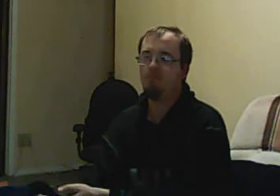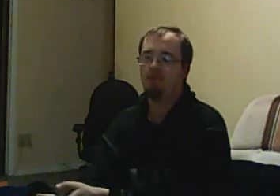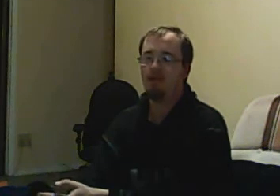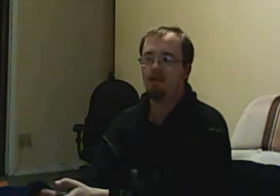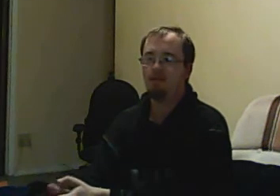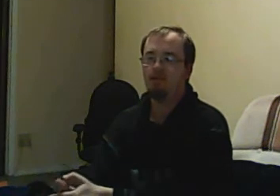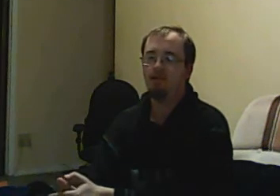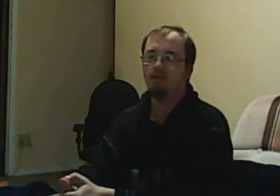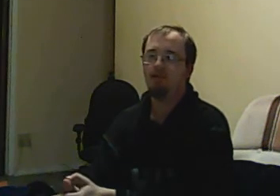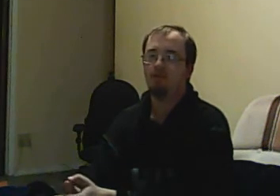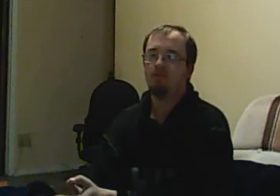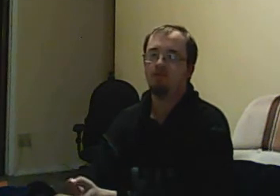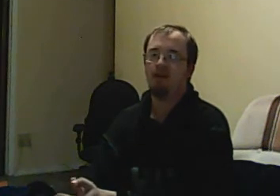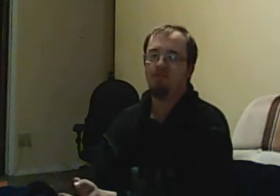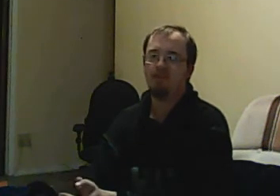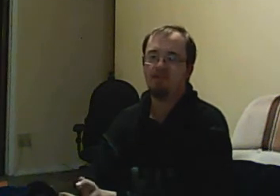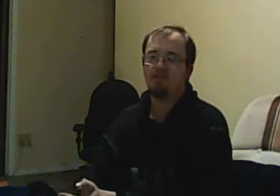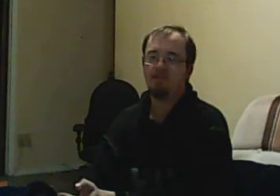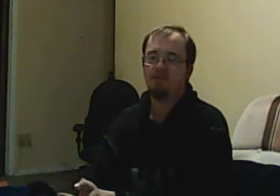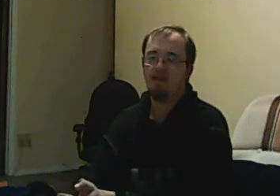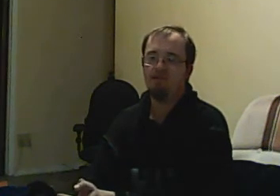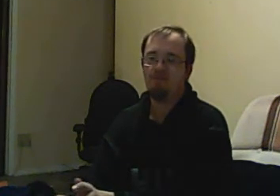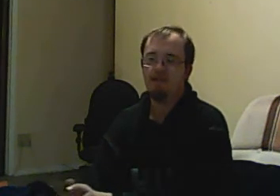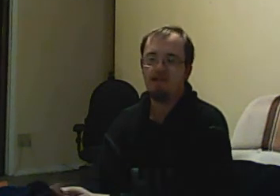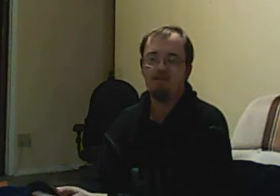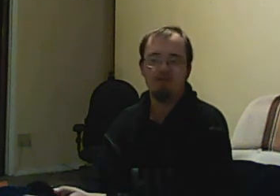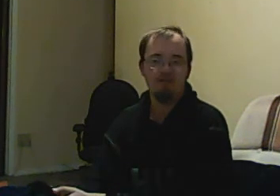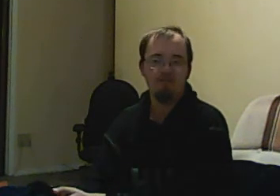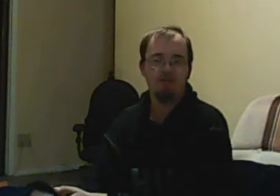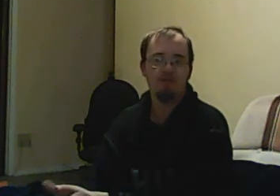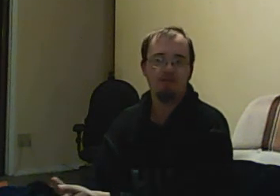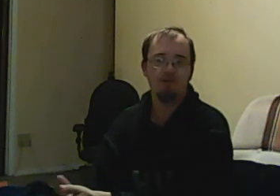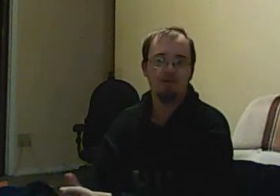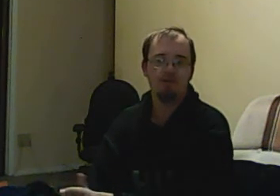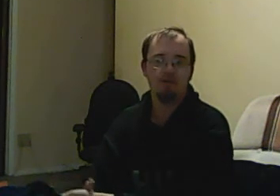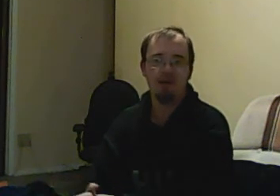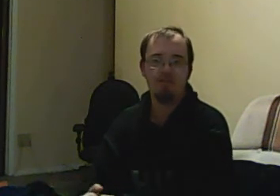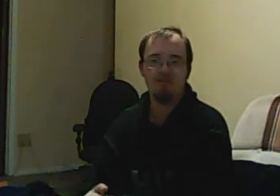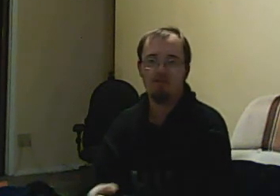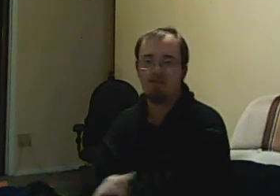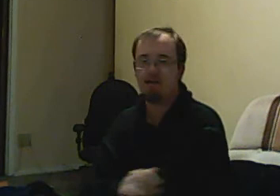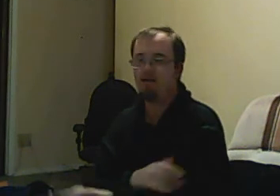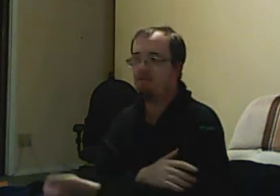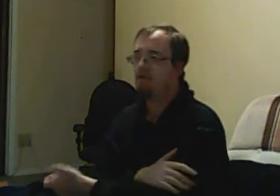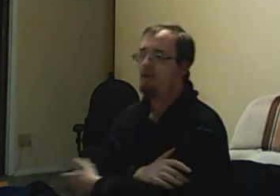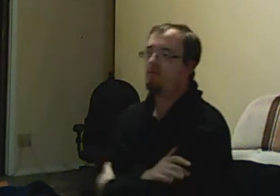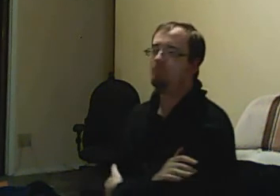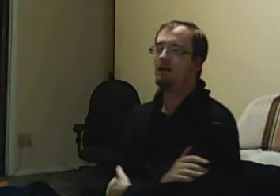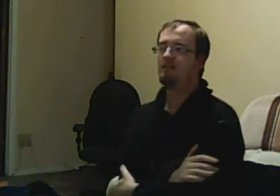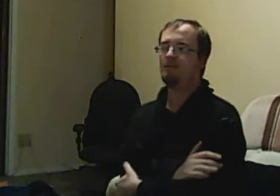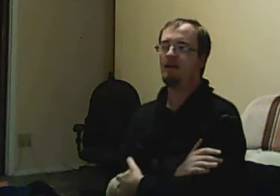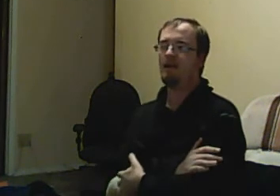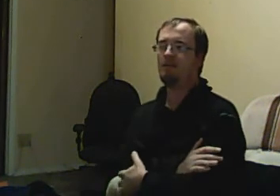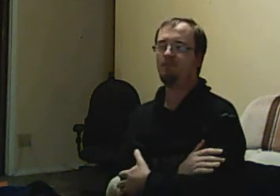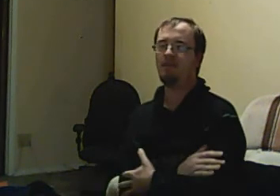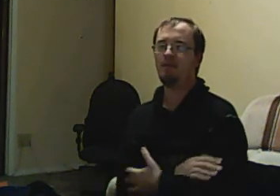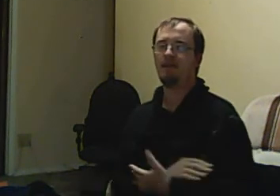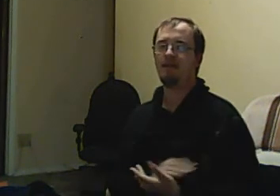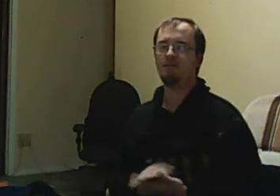putting graphics and video to commentary. But I found out